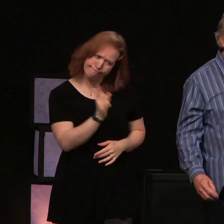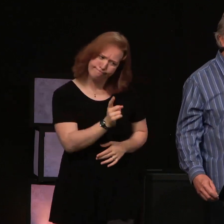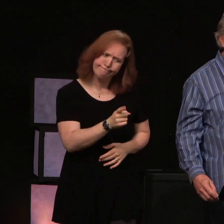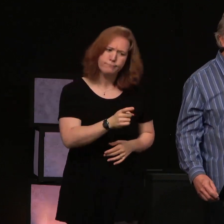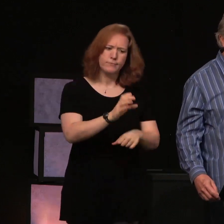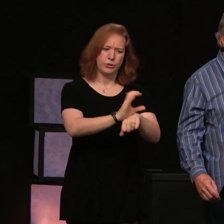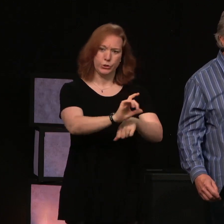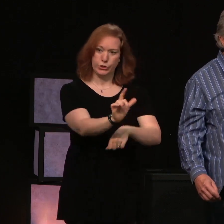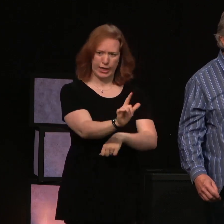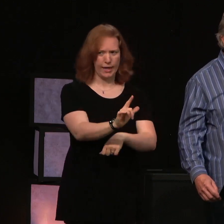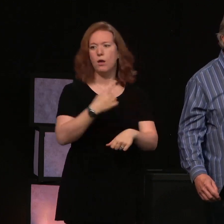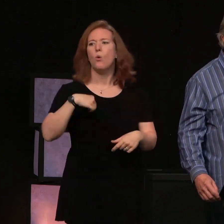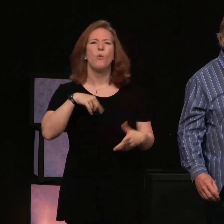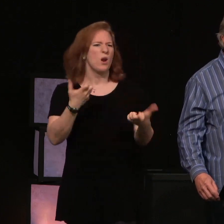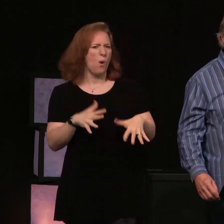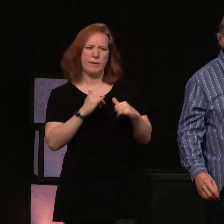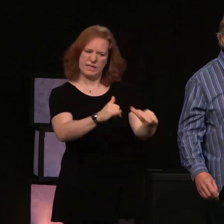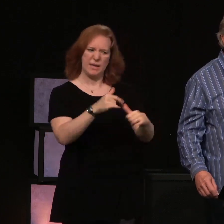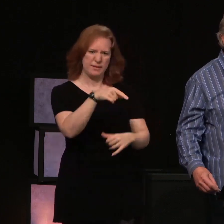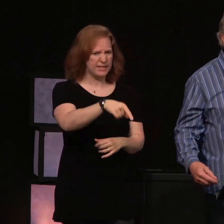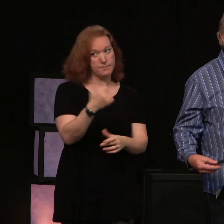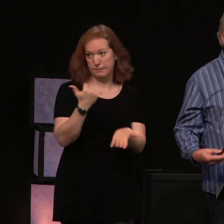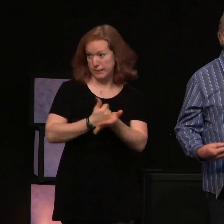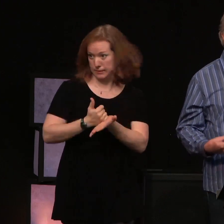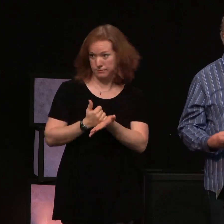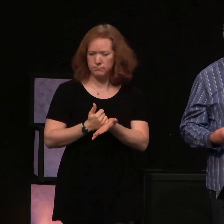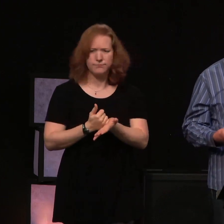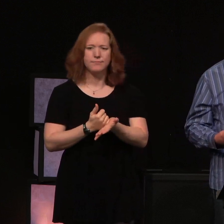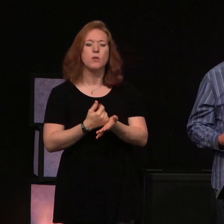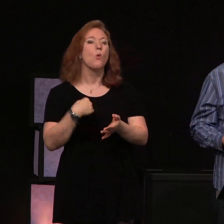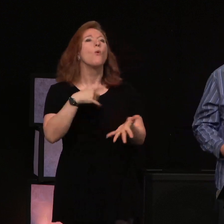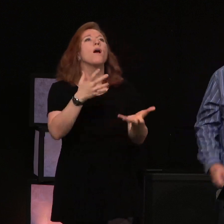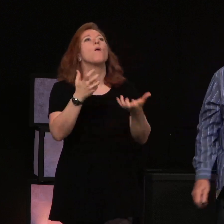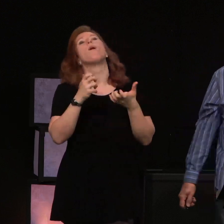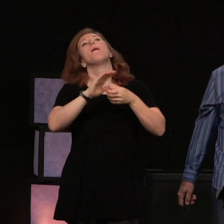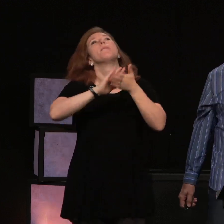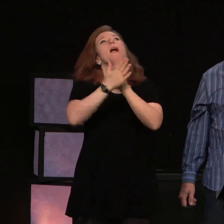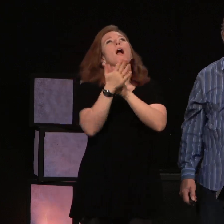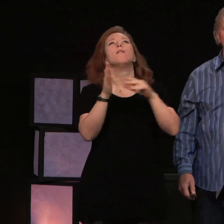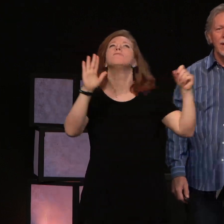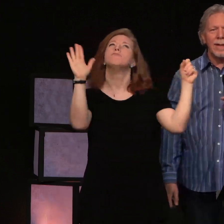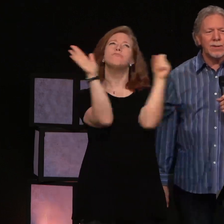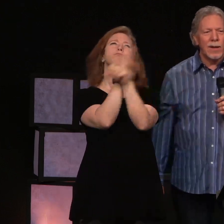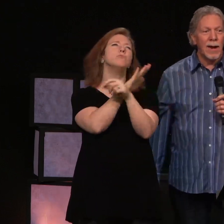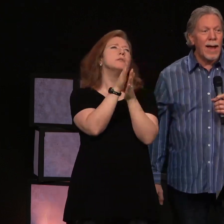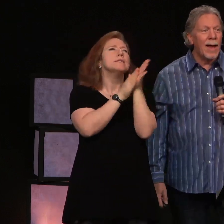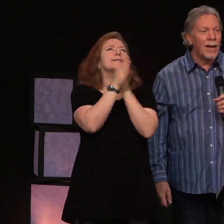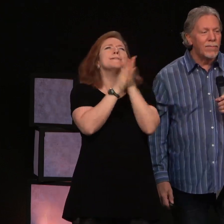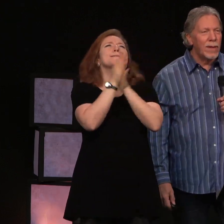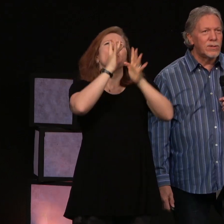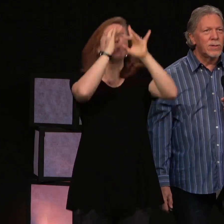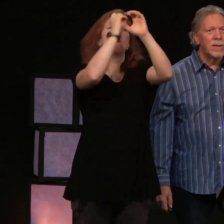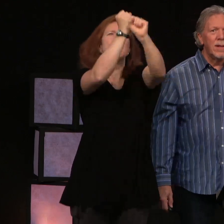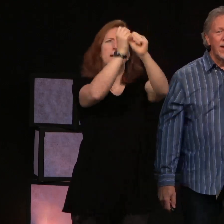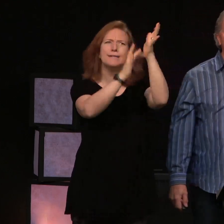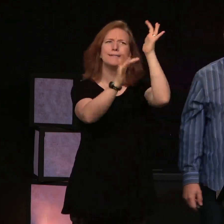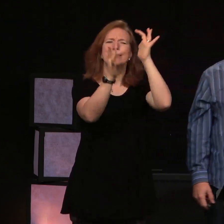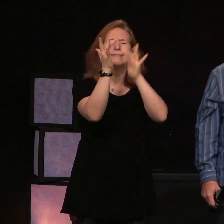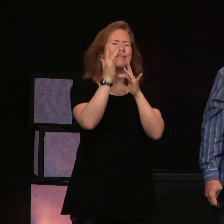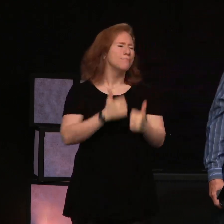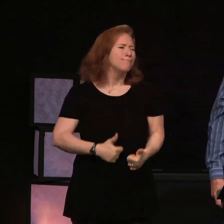church. Amen? We want to be the church that's passionate, that's alive, that's